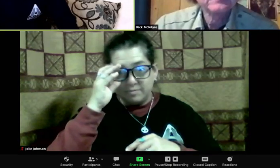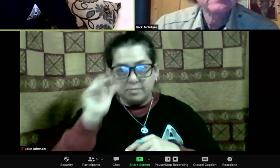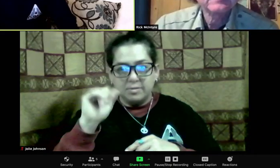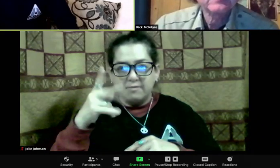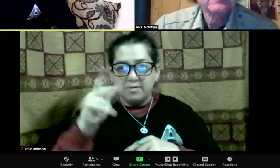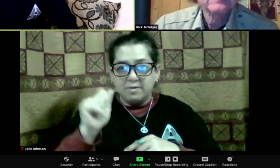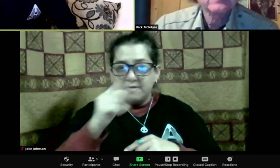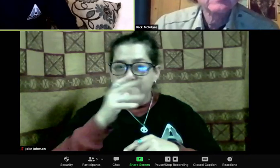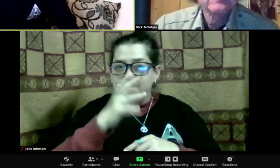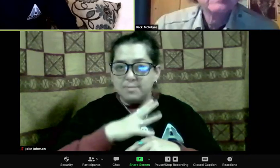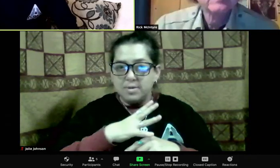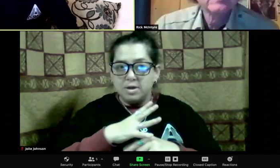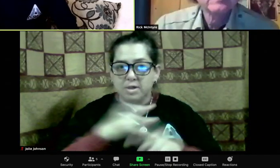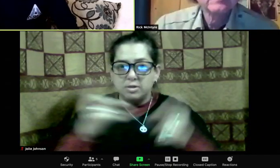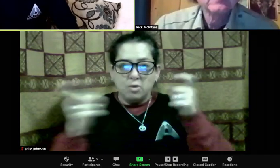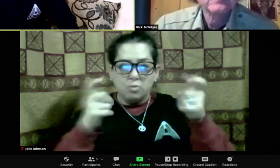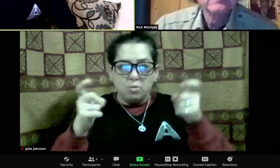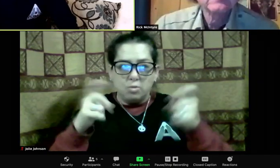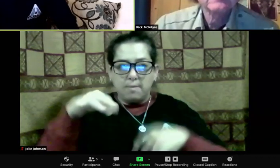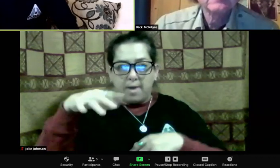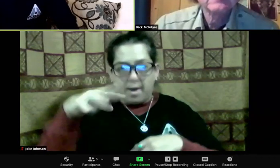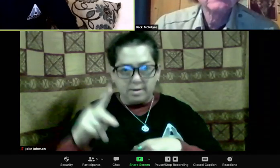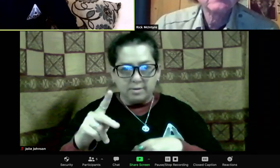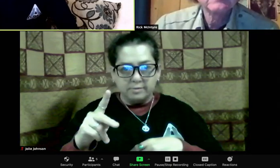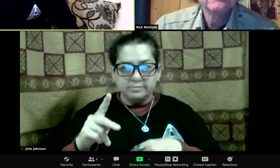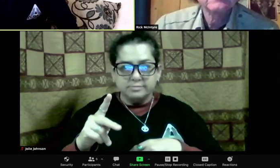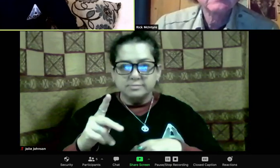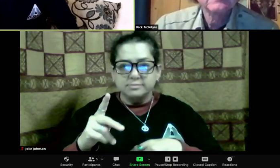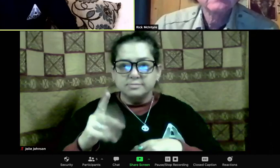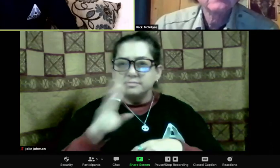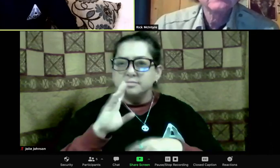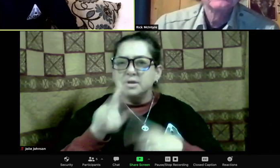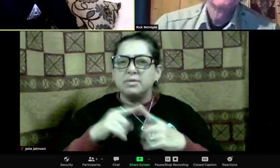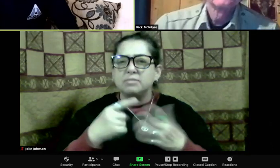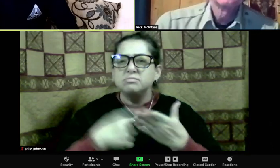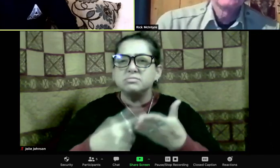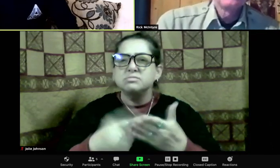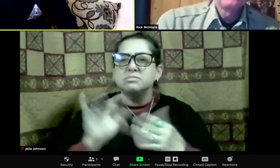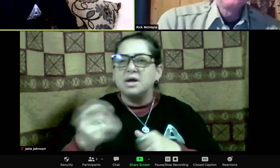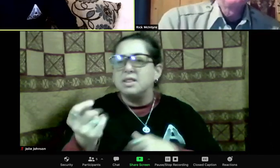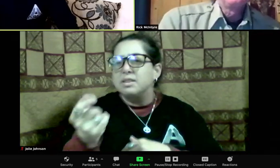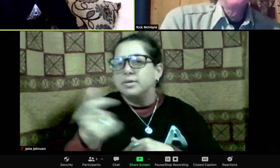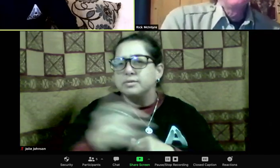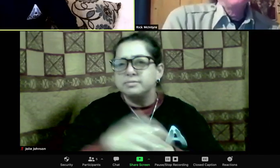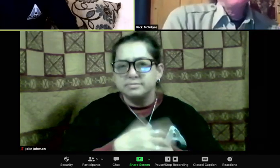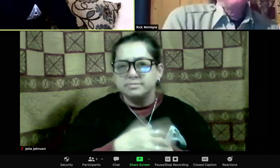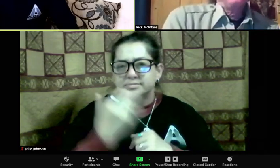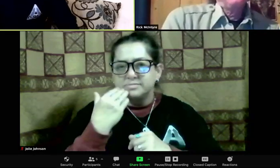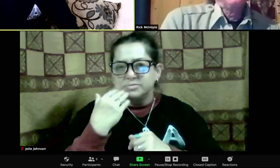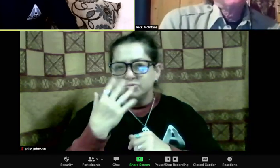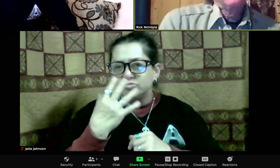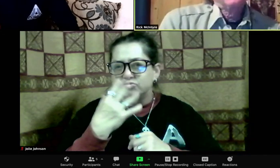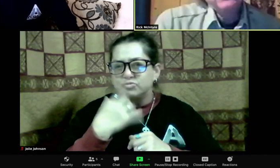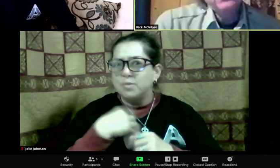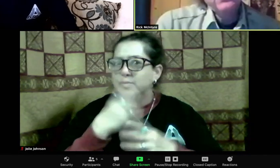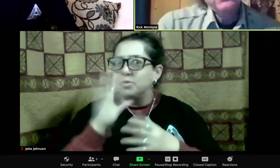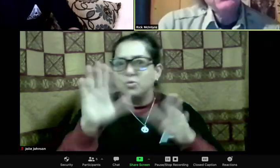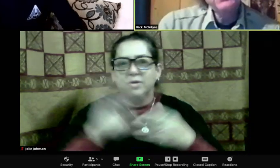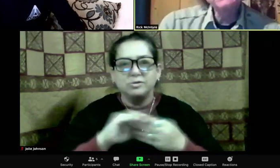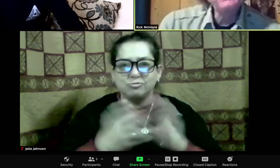one night and never came back. And 870 had her position back. So I tell that story as well.